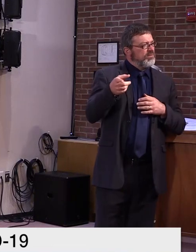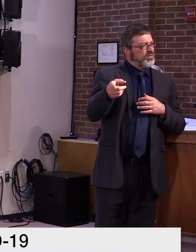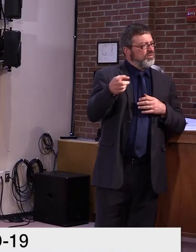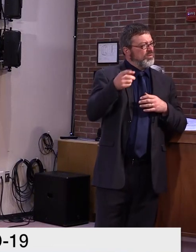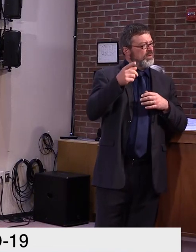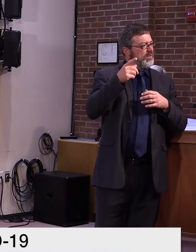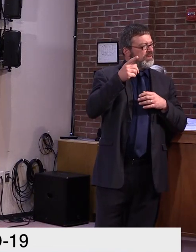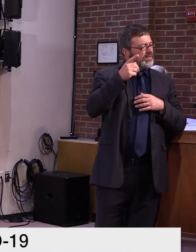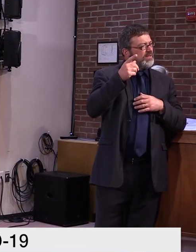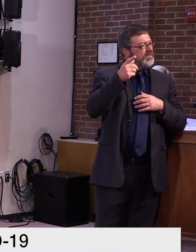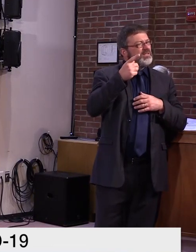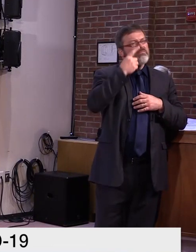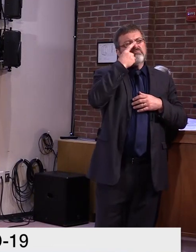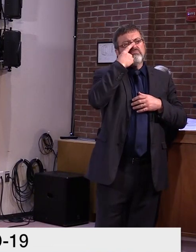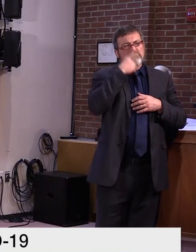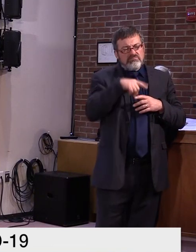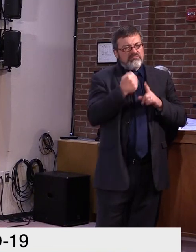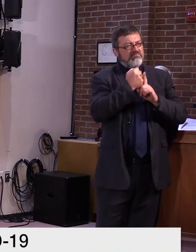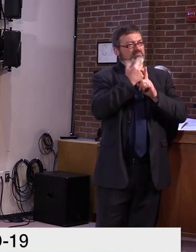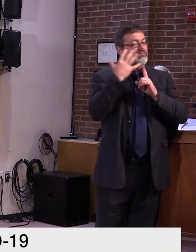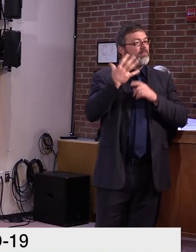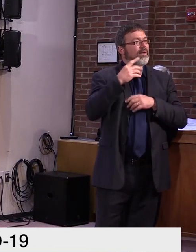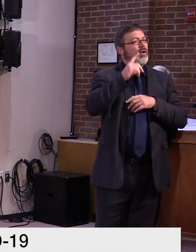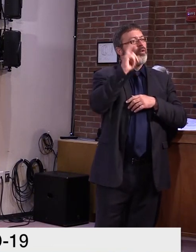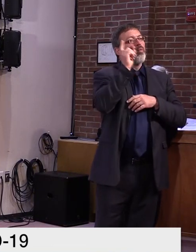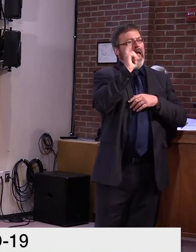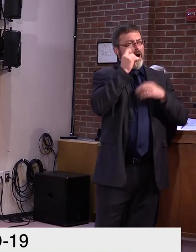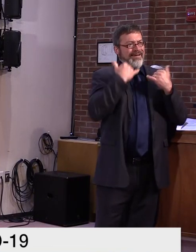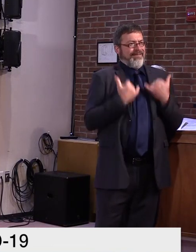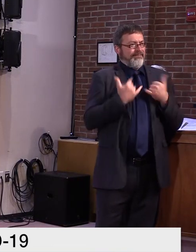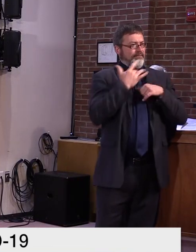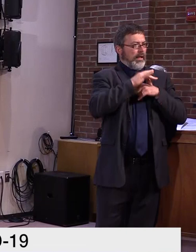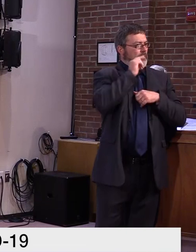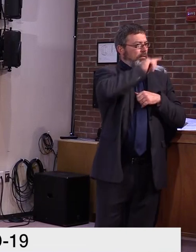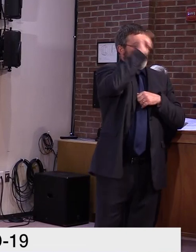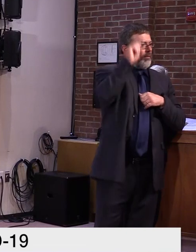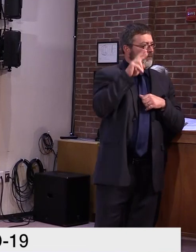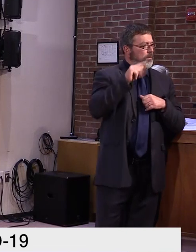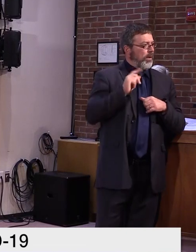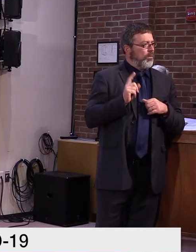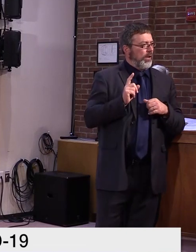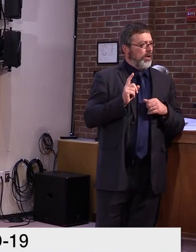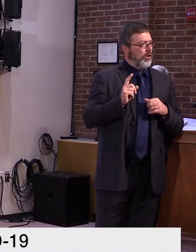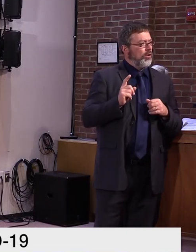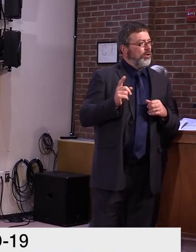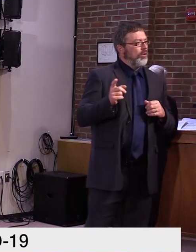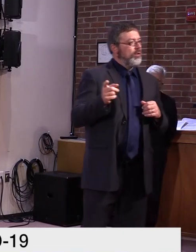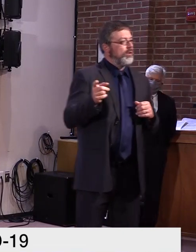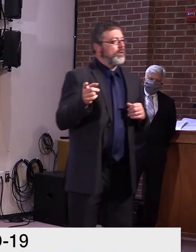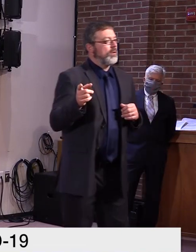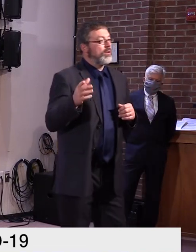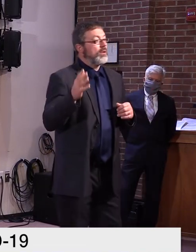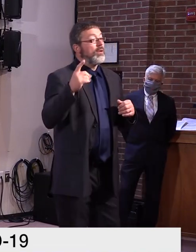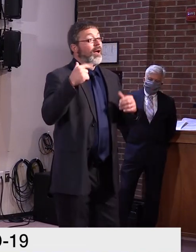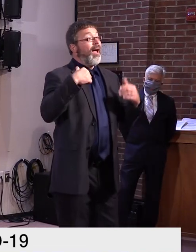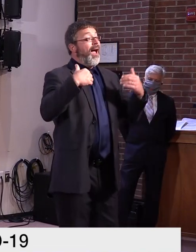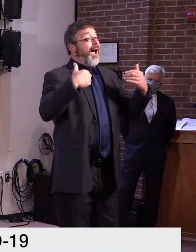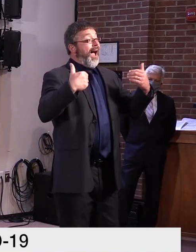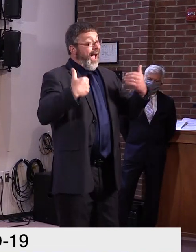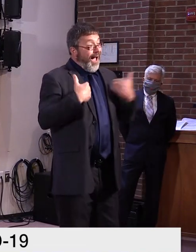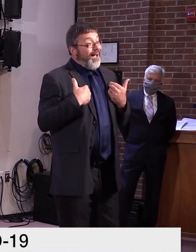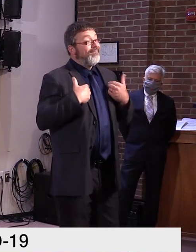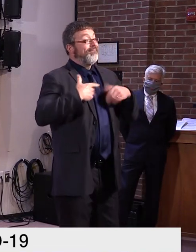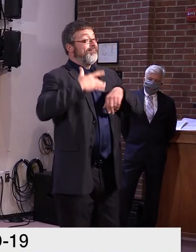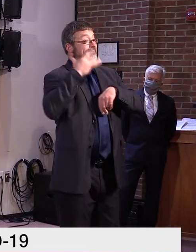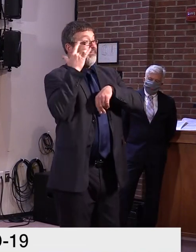Yes, we have the ability to do that. Uh, once again, there's a large number of requests that came at the very last minute, right before the start of school. So we're dealing with